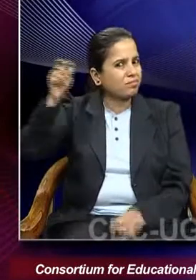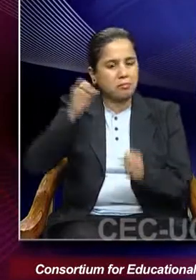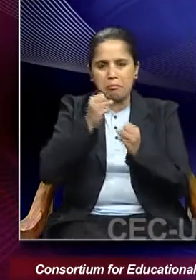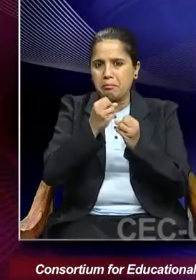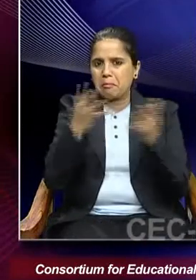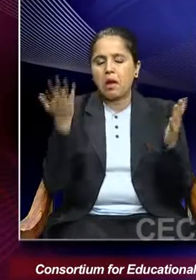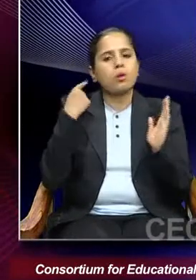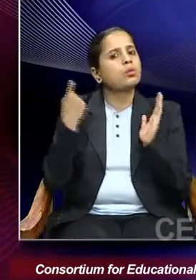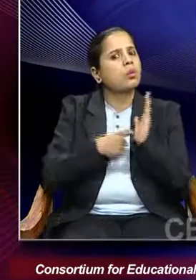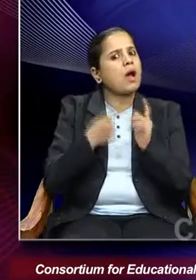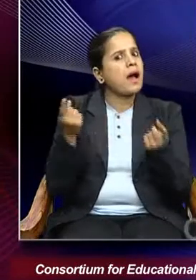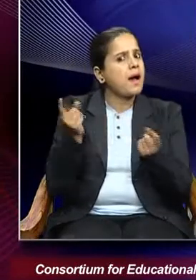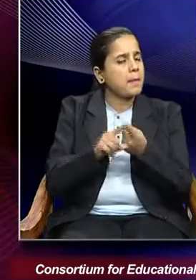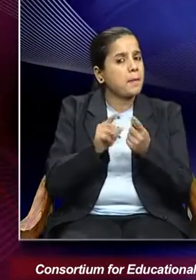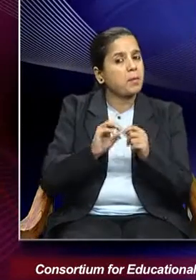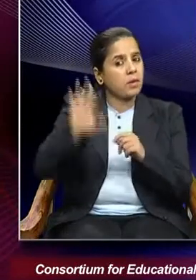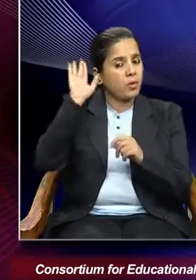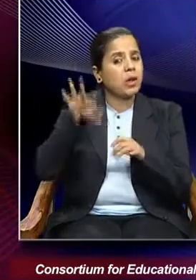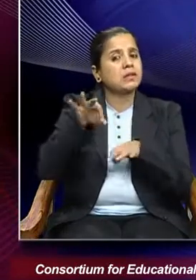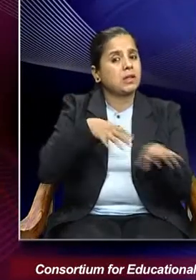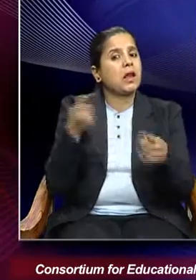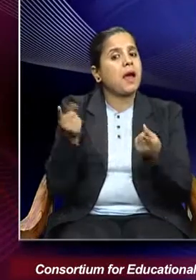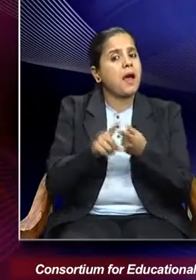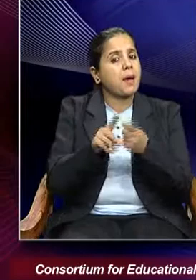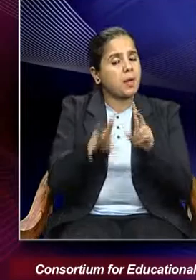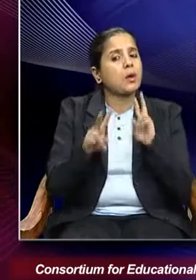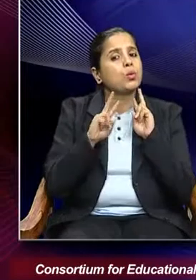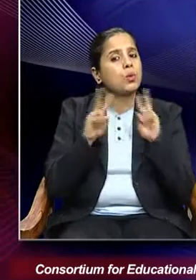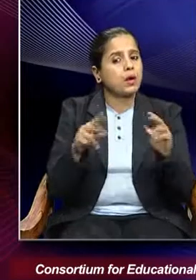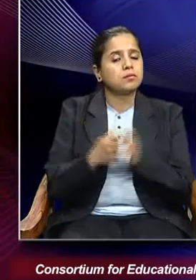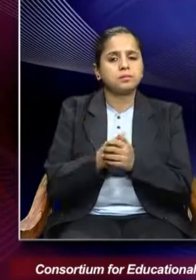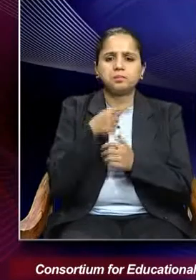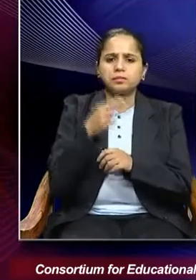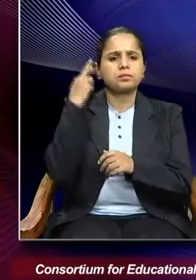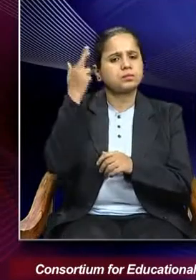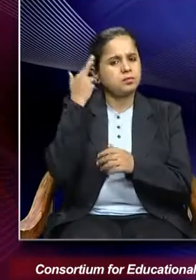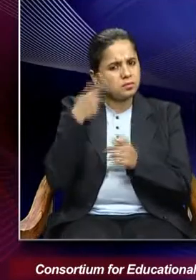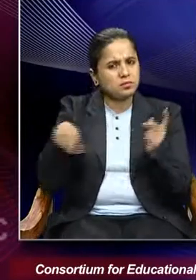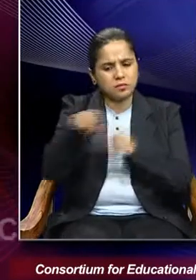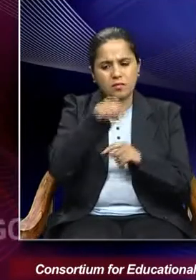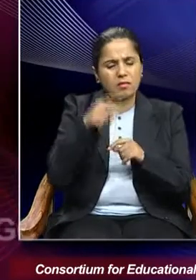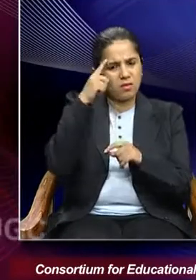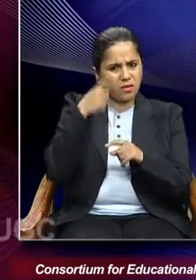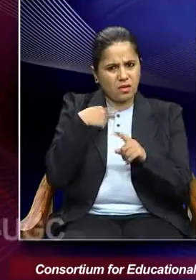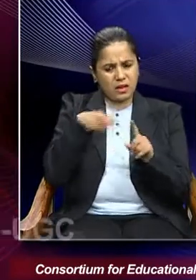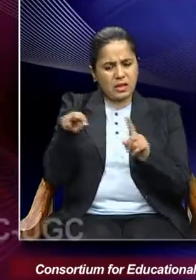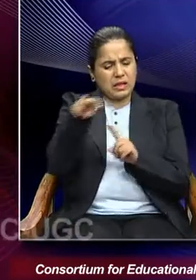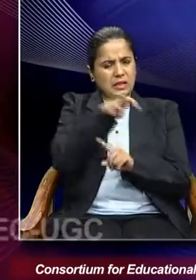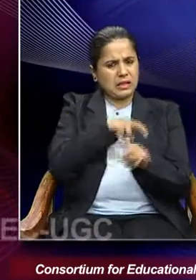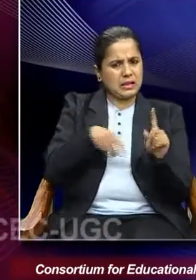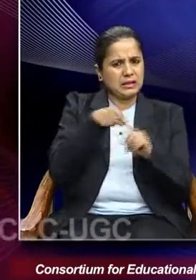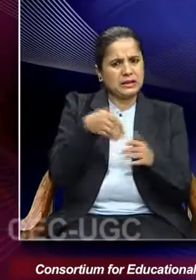norm in that city. So, therefore, traversing through such